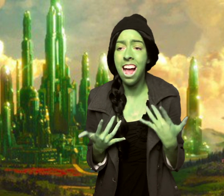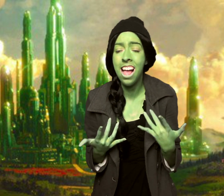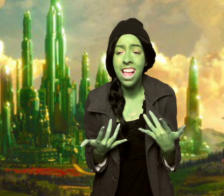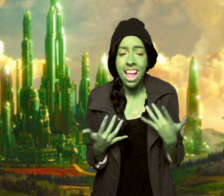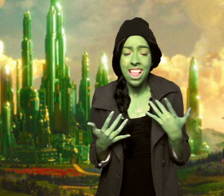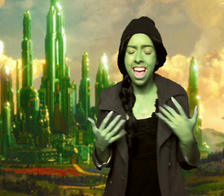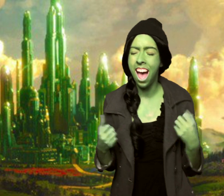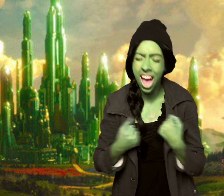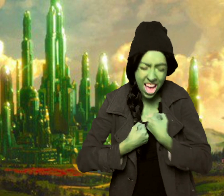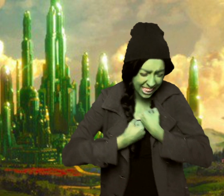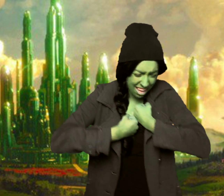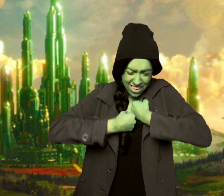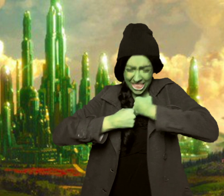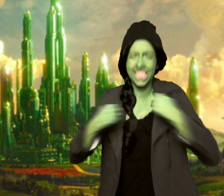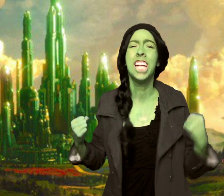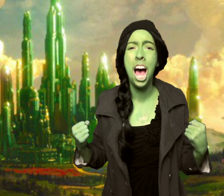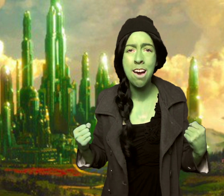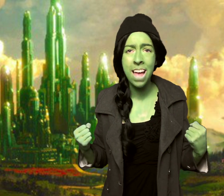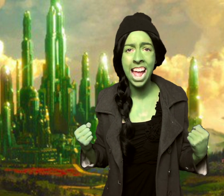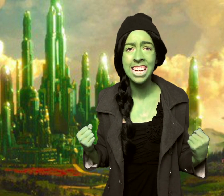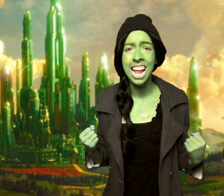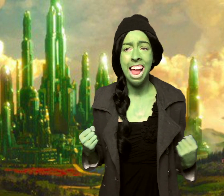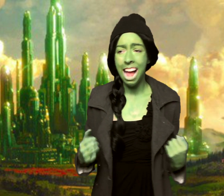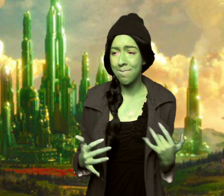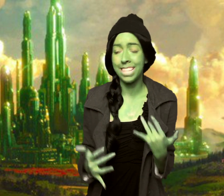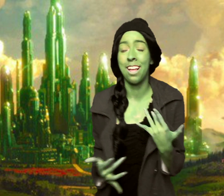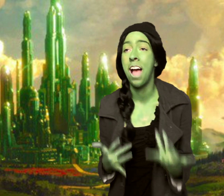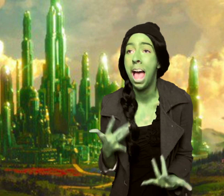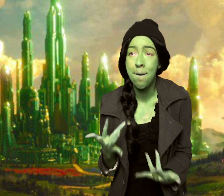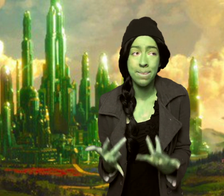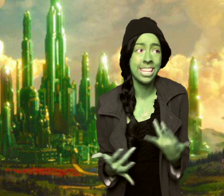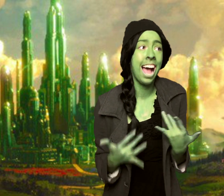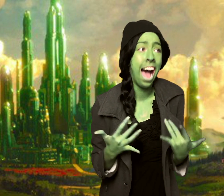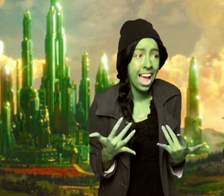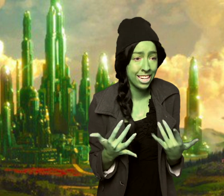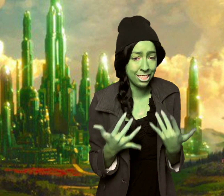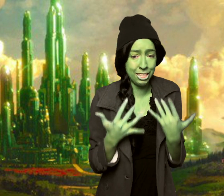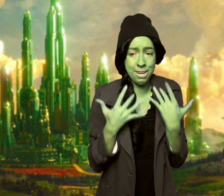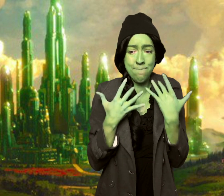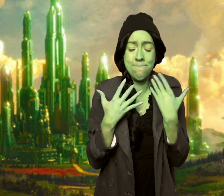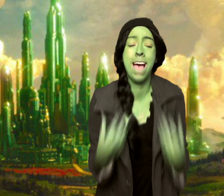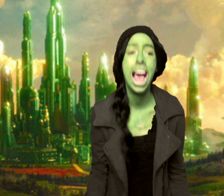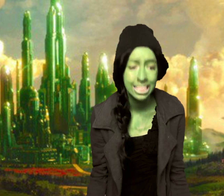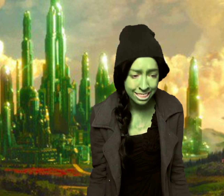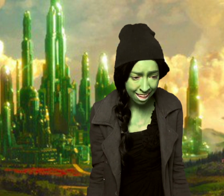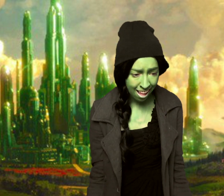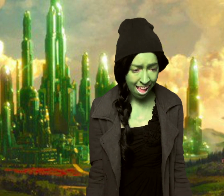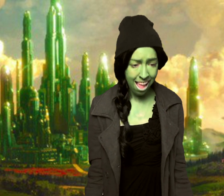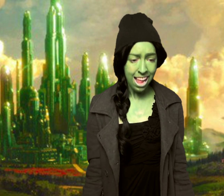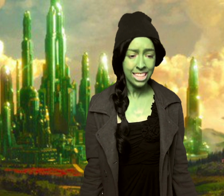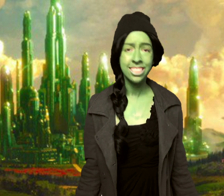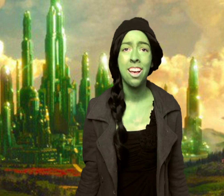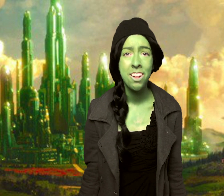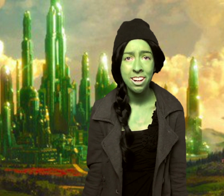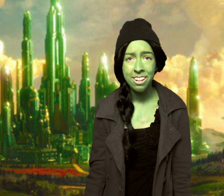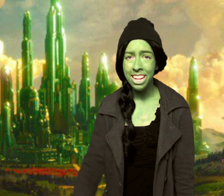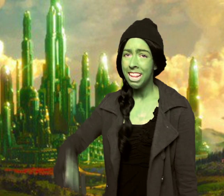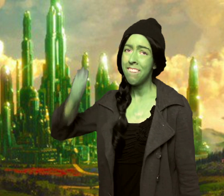And though I'll never show it I'd be so happy I could melt And so it will be